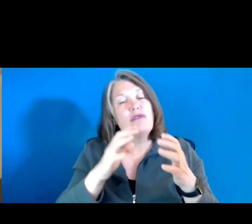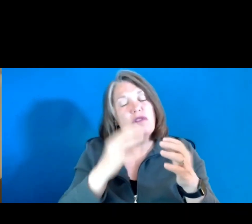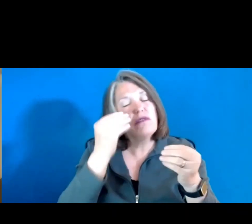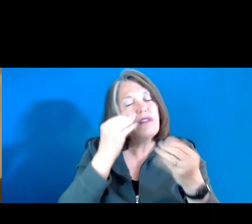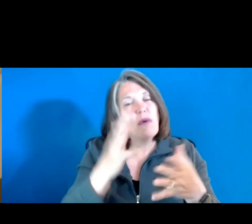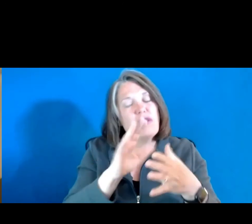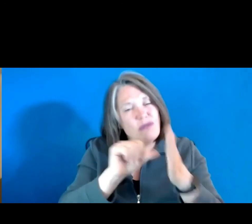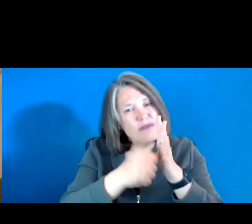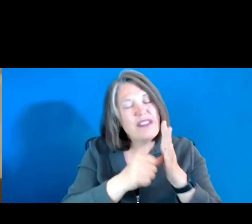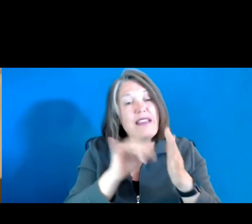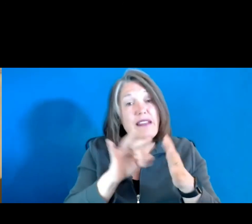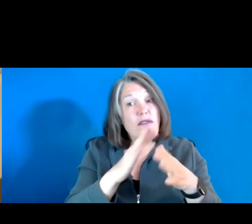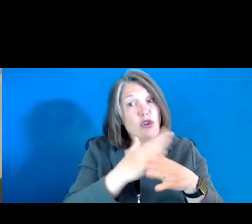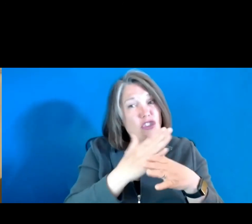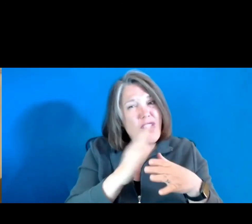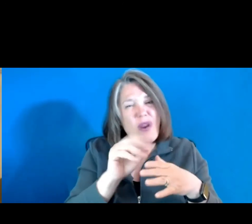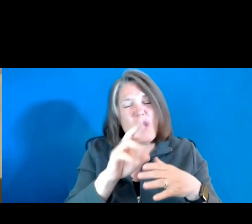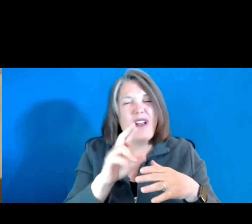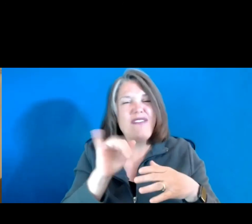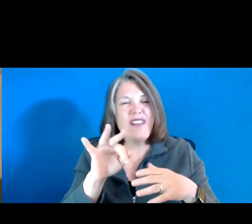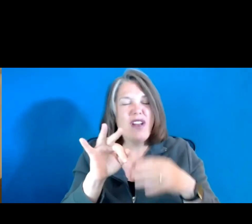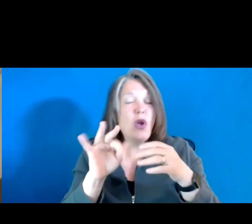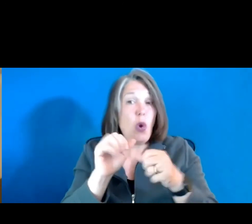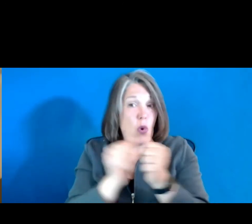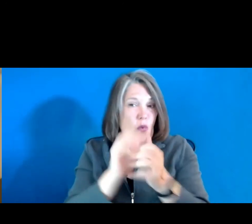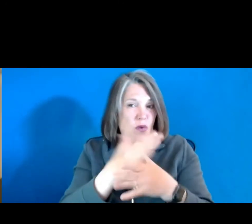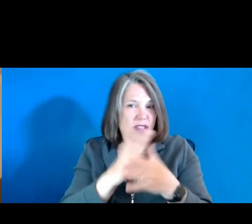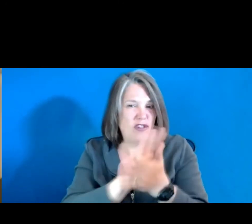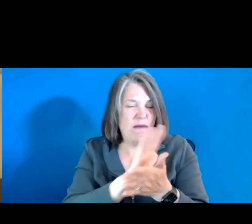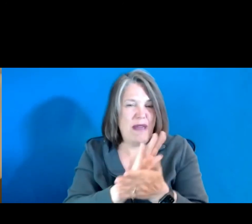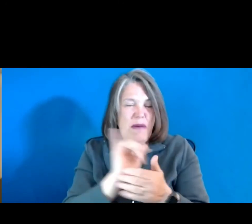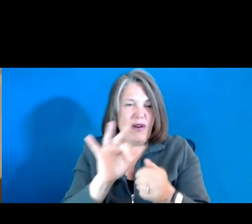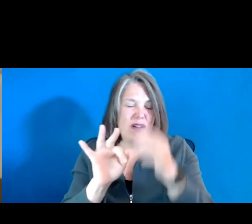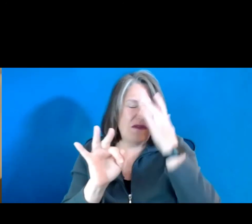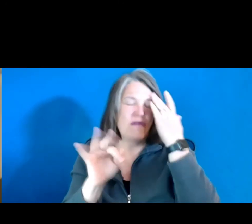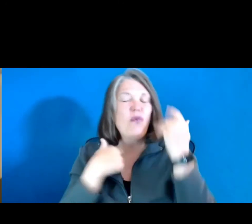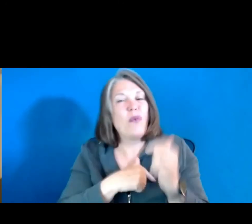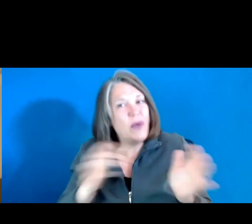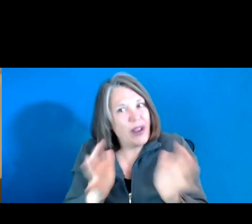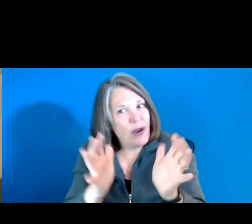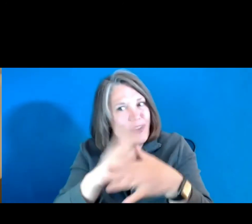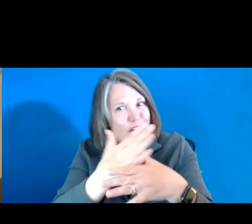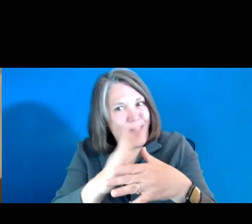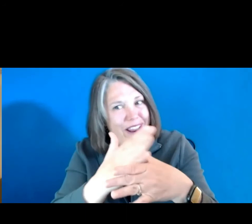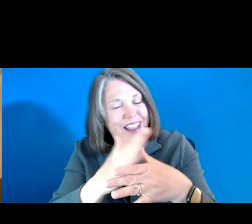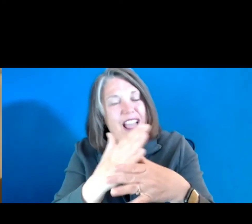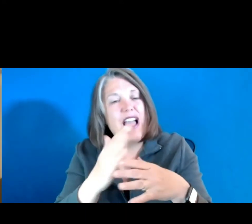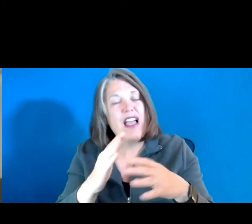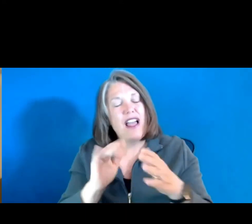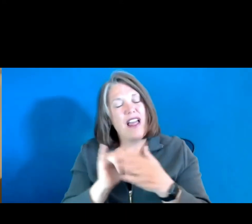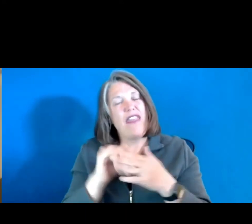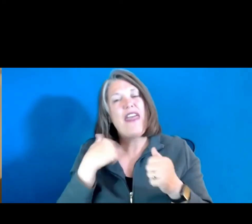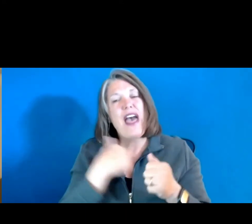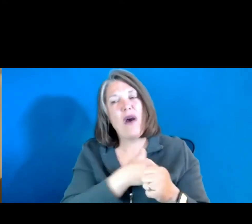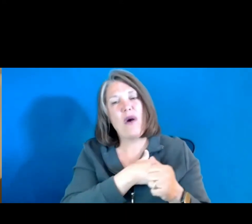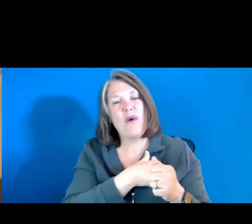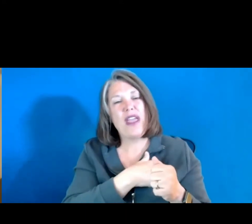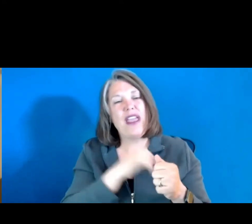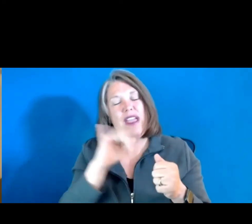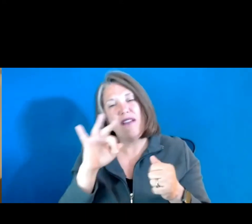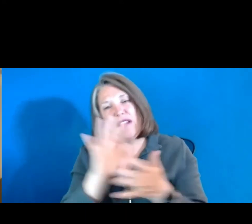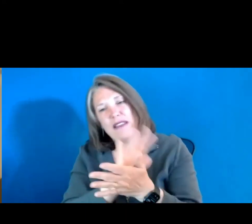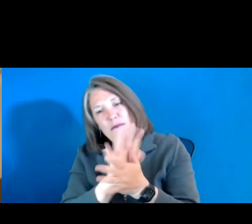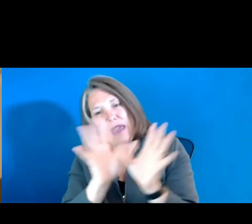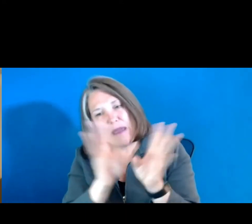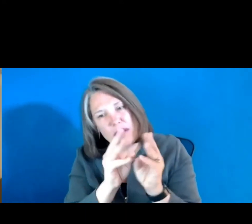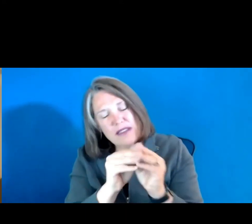attending a session or not, with a shared paper, that is why we encourage sharing, that we, whether it is a paper